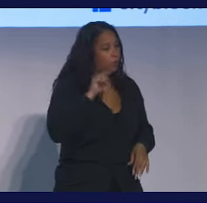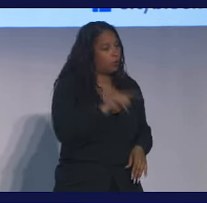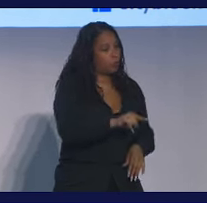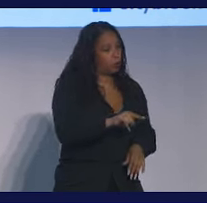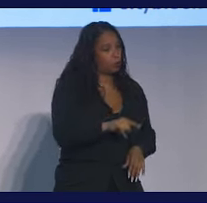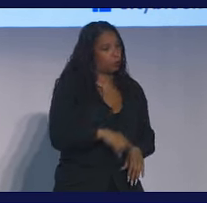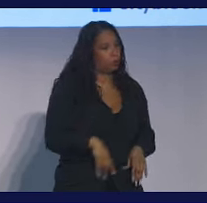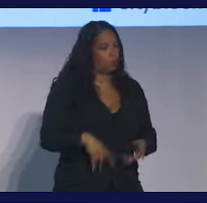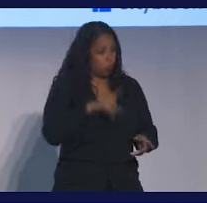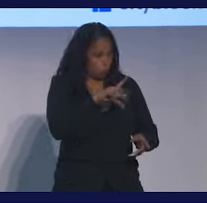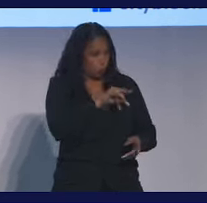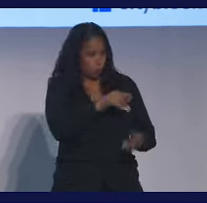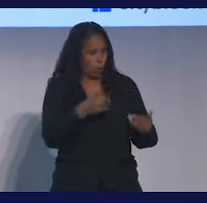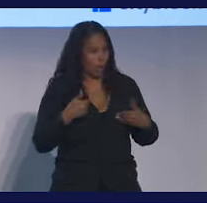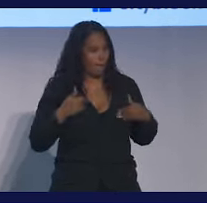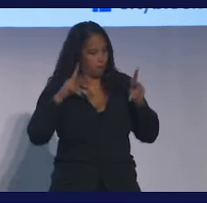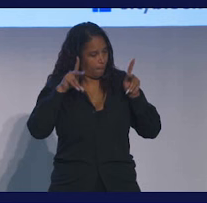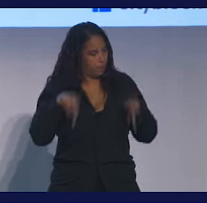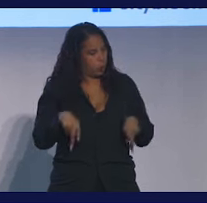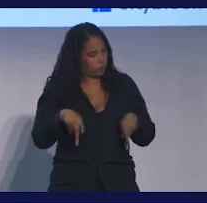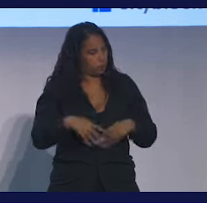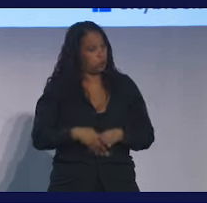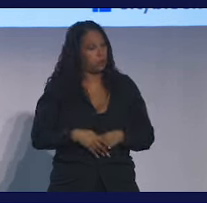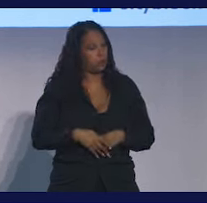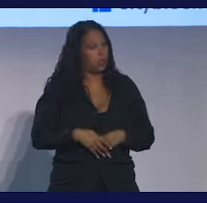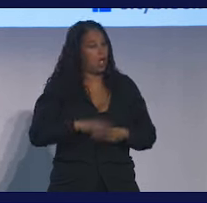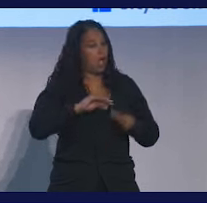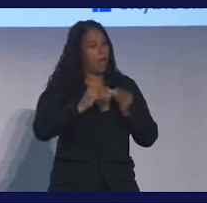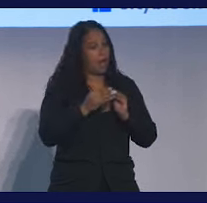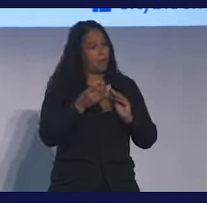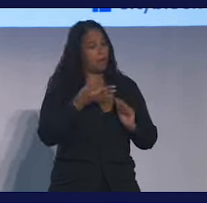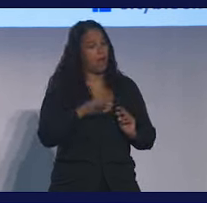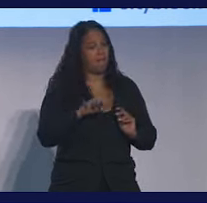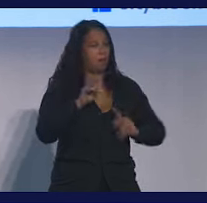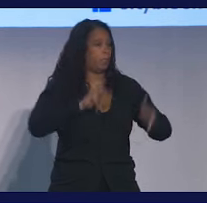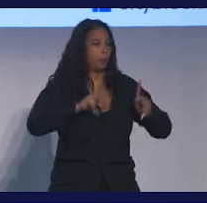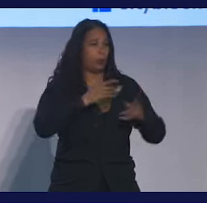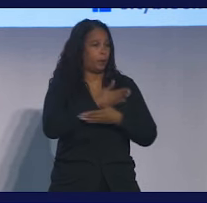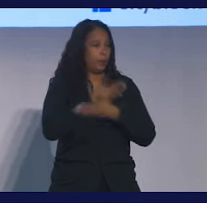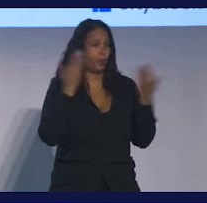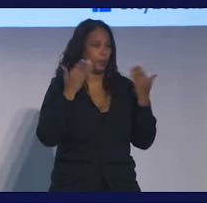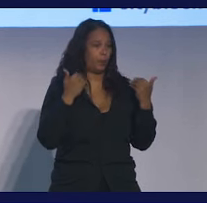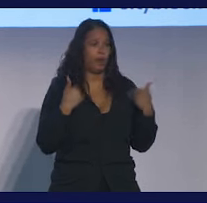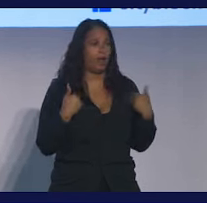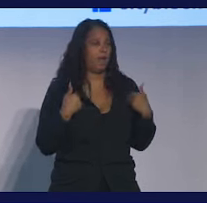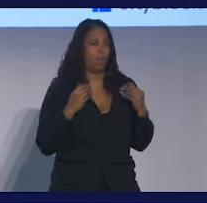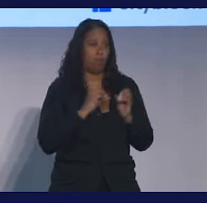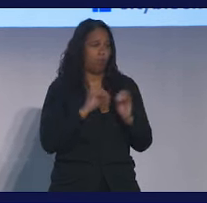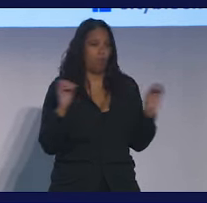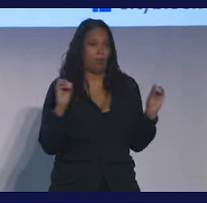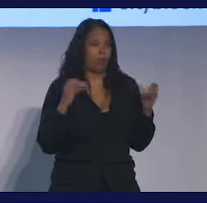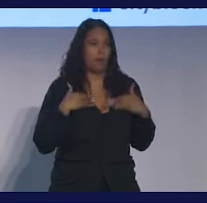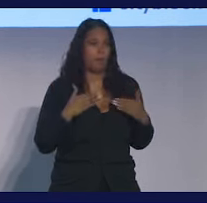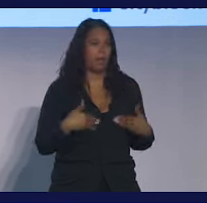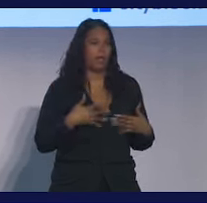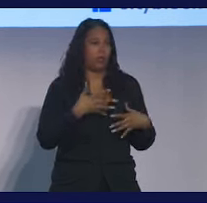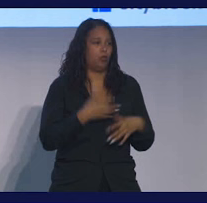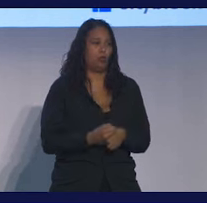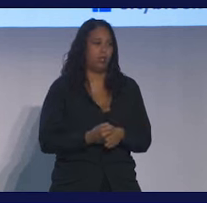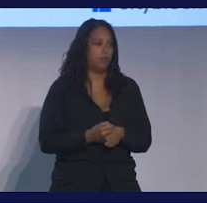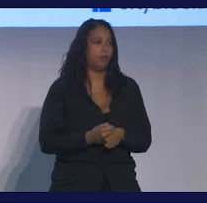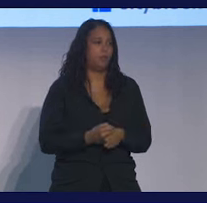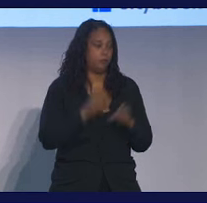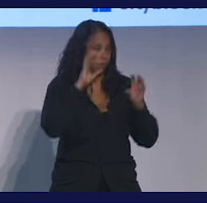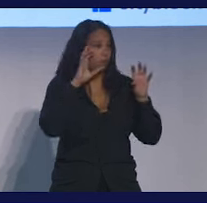die? Do you have a person? And the number of people who do not have a person at all in their life who they trust is astonishing.